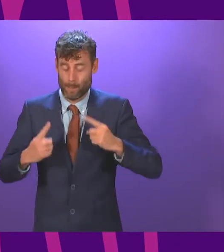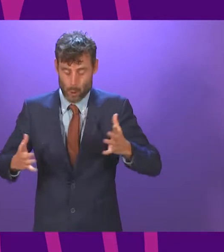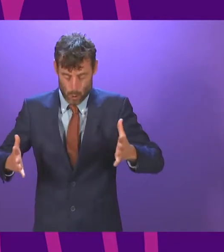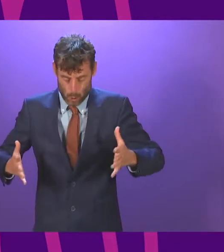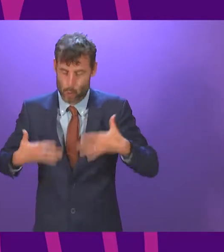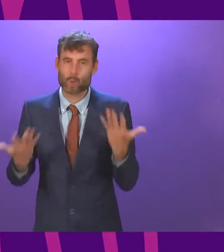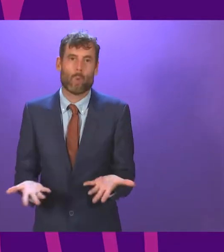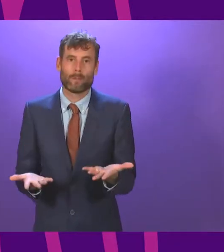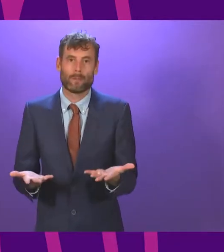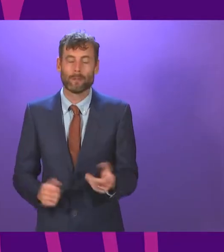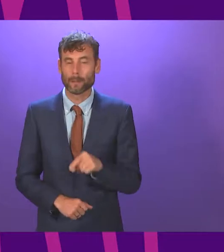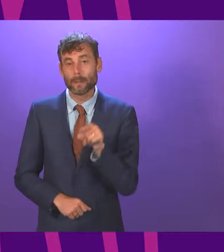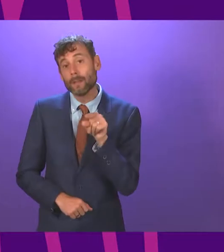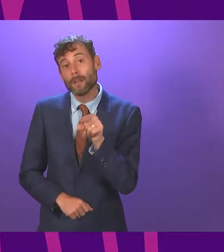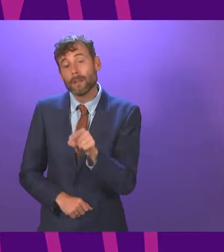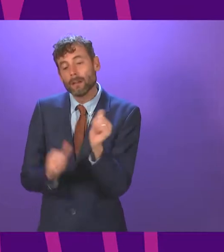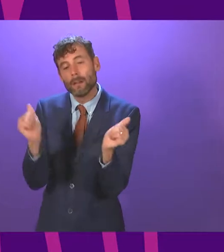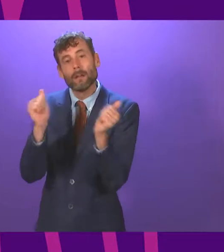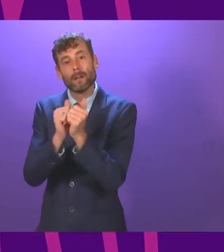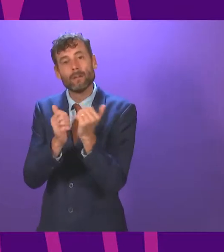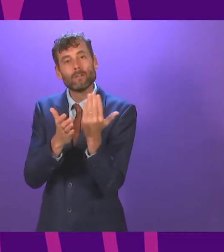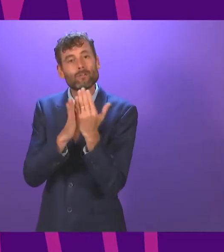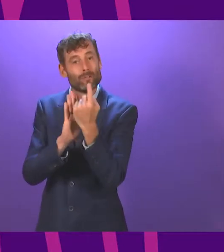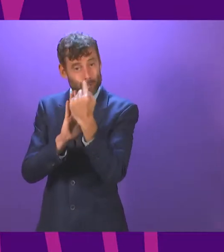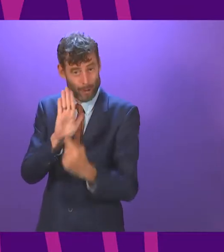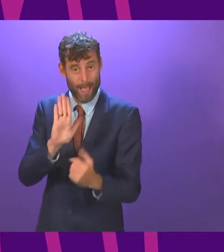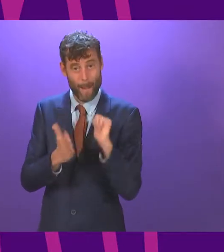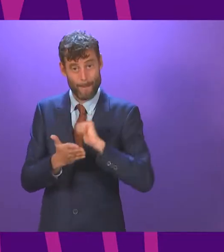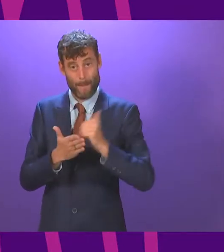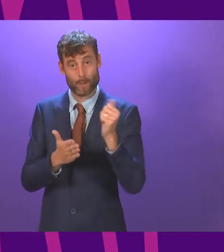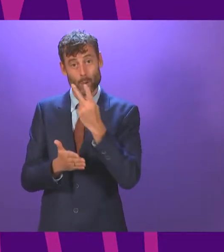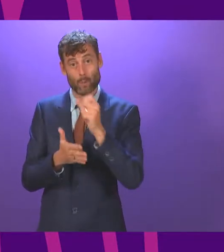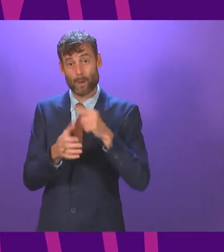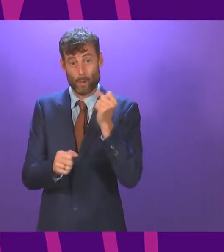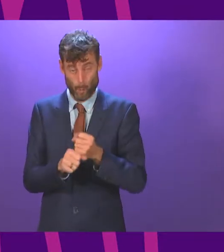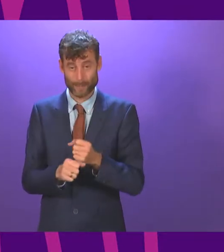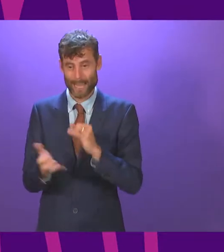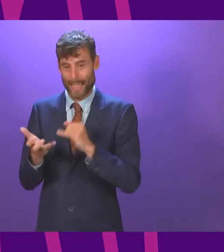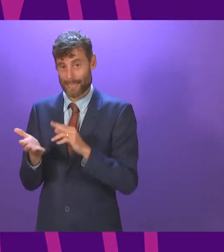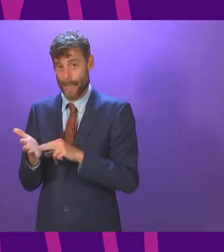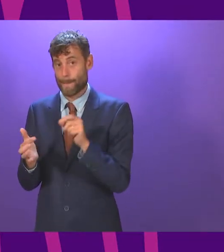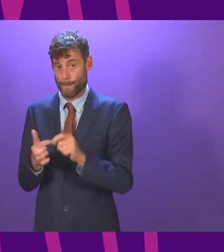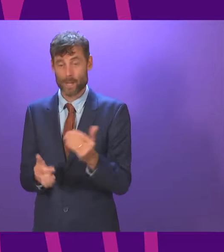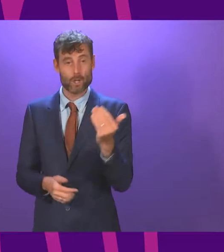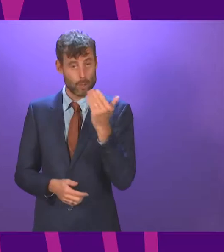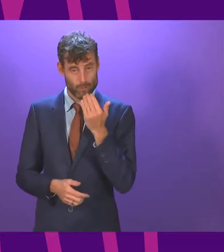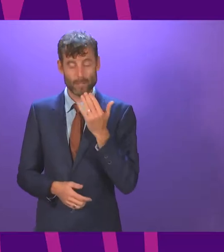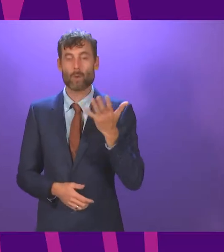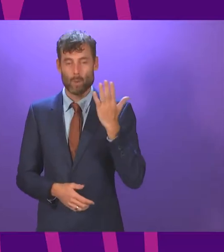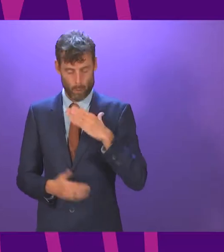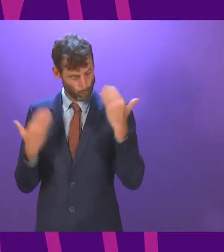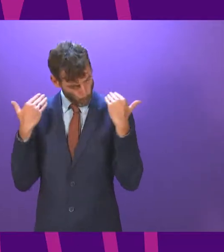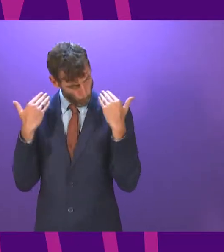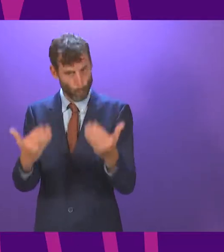Because according to the draft shared policy programme published on the 20th of August, it is the intention of the SNP and Greens to bring forward that